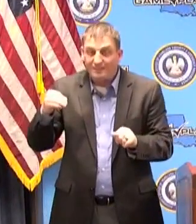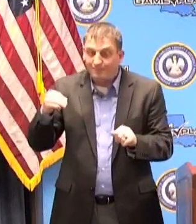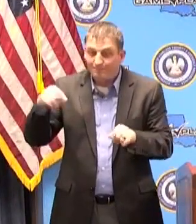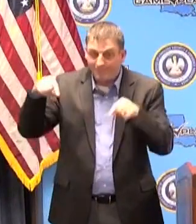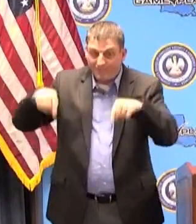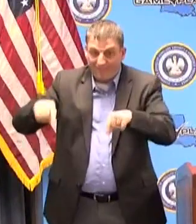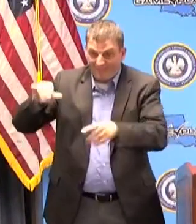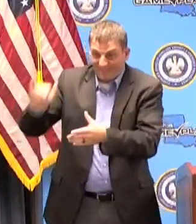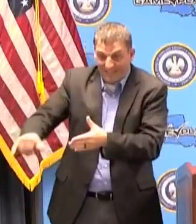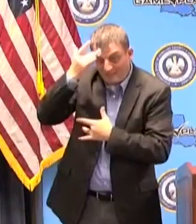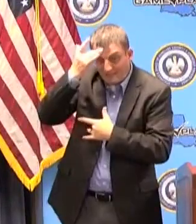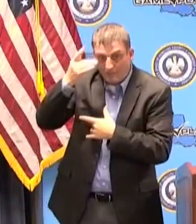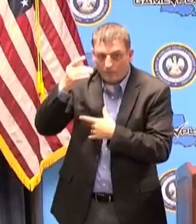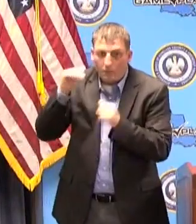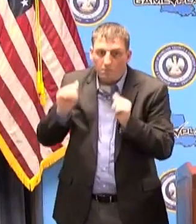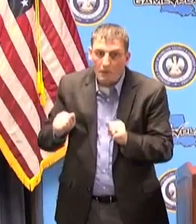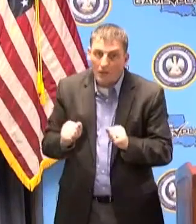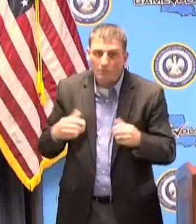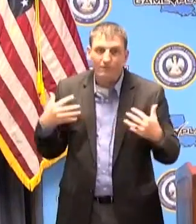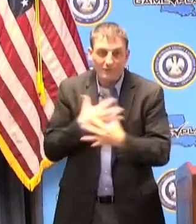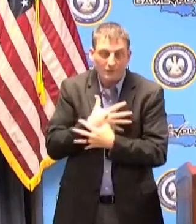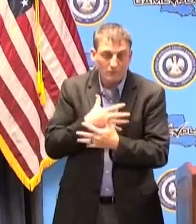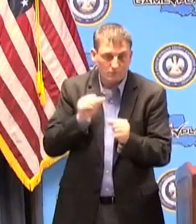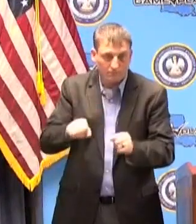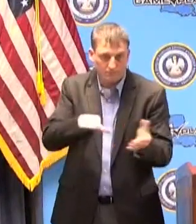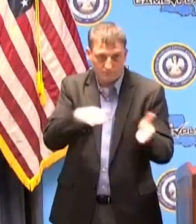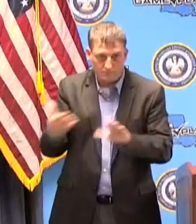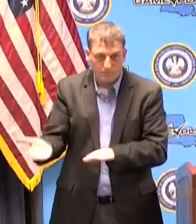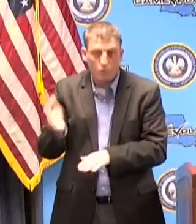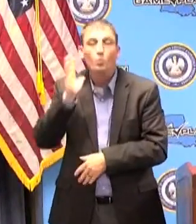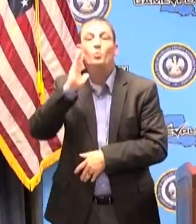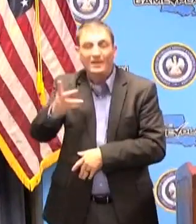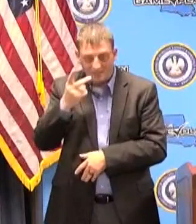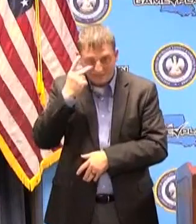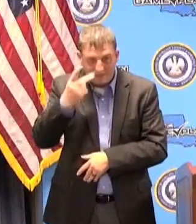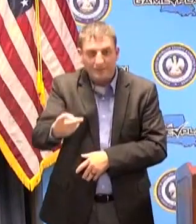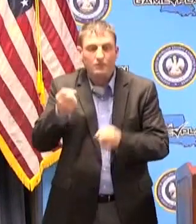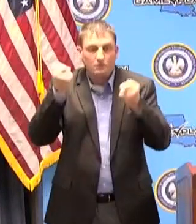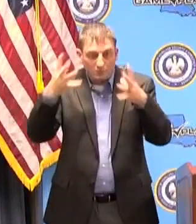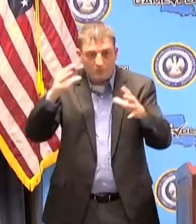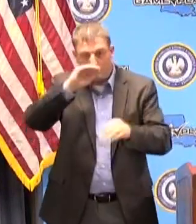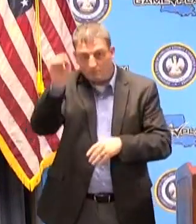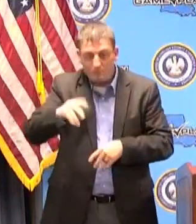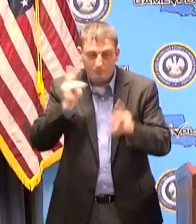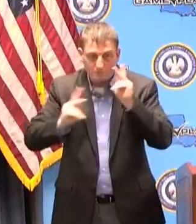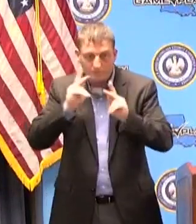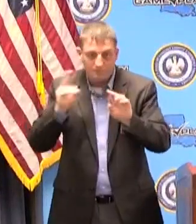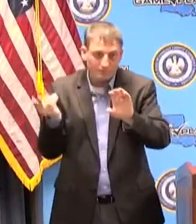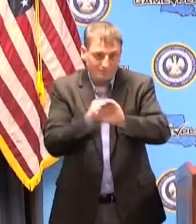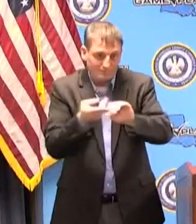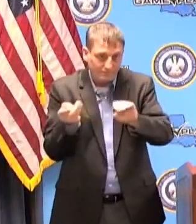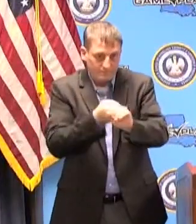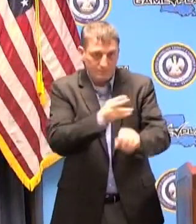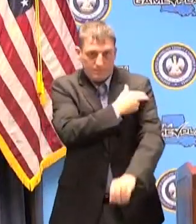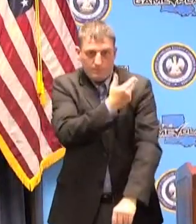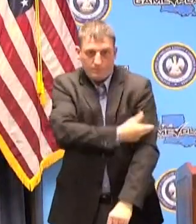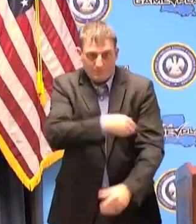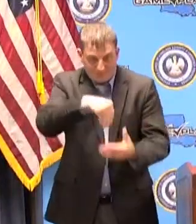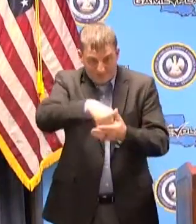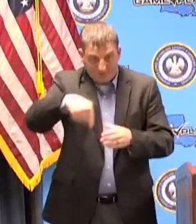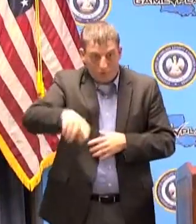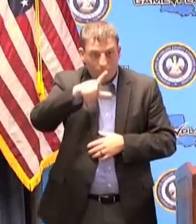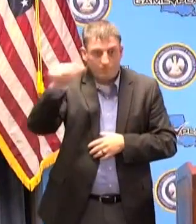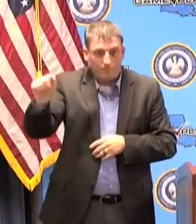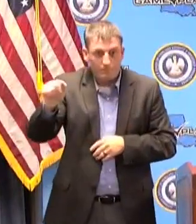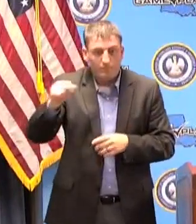having a fear of death we will see people hospitalized at great rates with this infection in this state and we